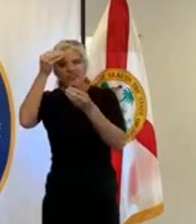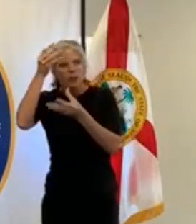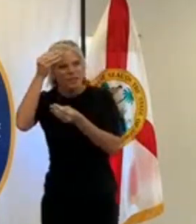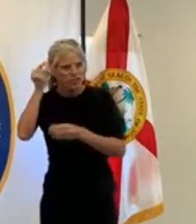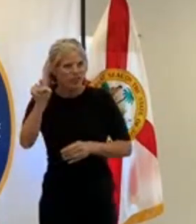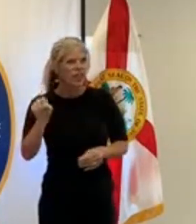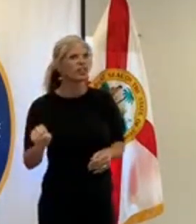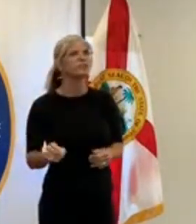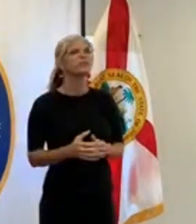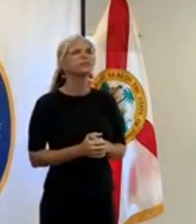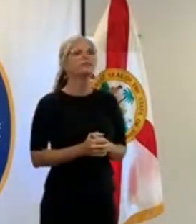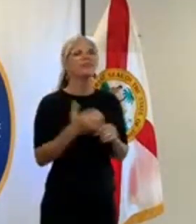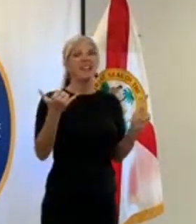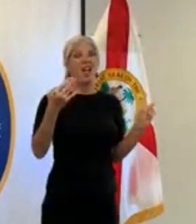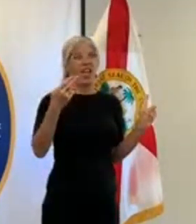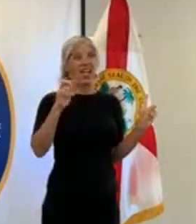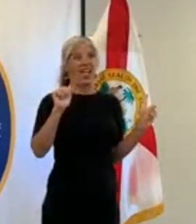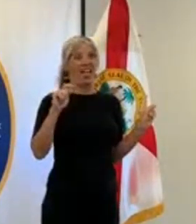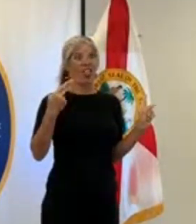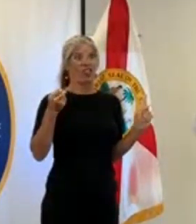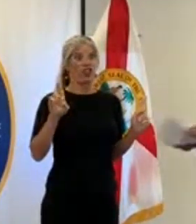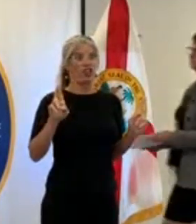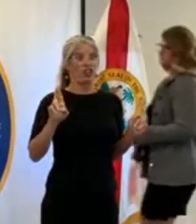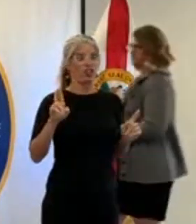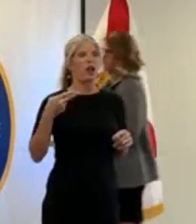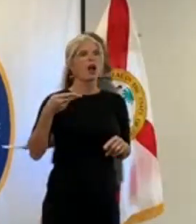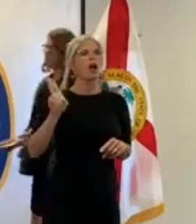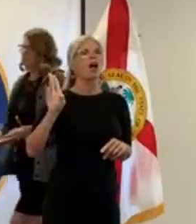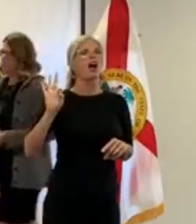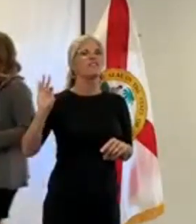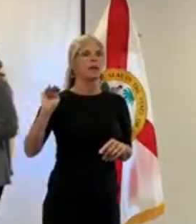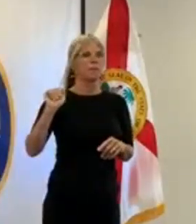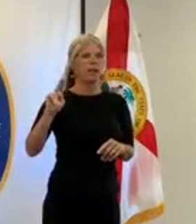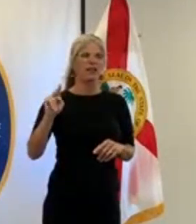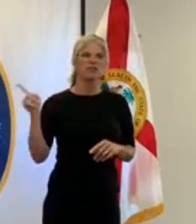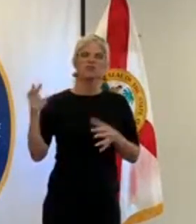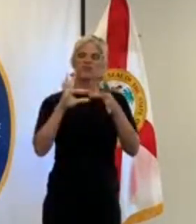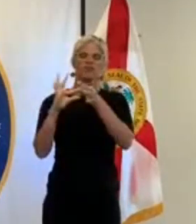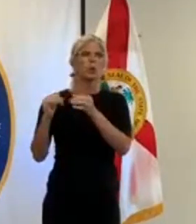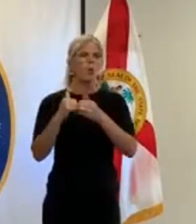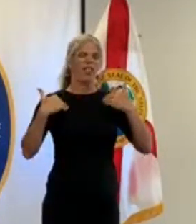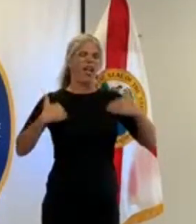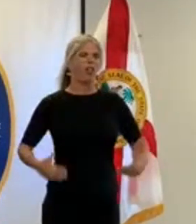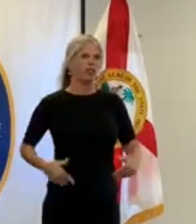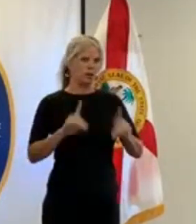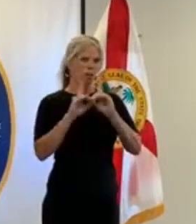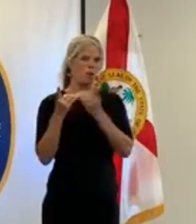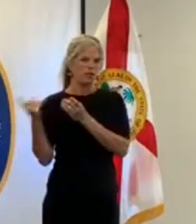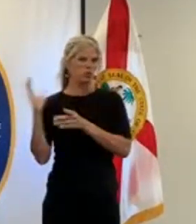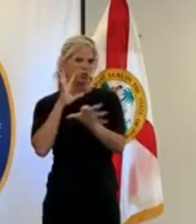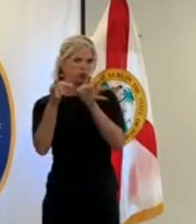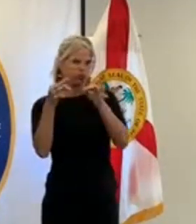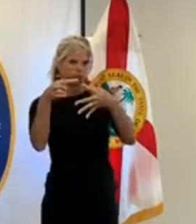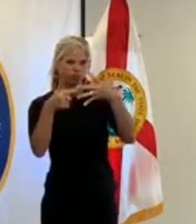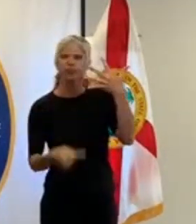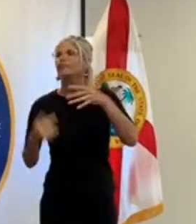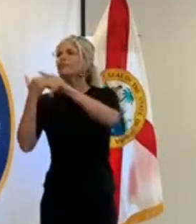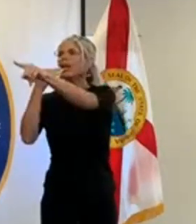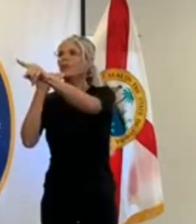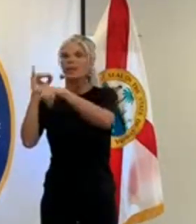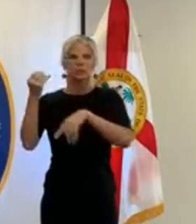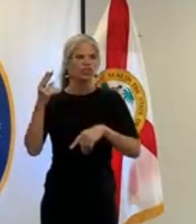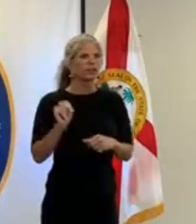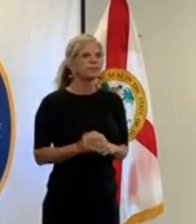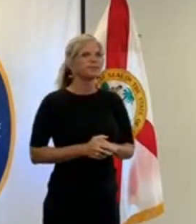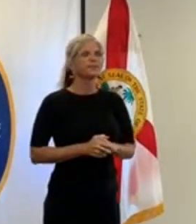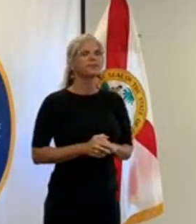thank you john and thanks for your thanks for your partnership during this so i